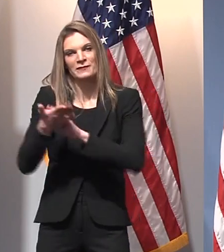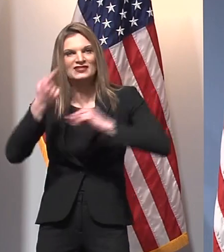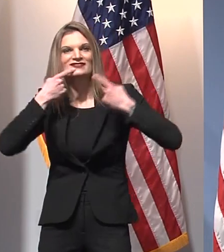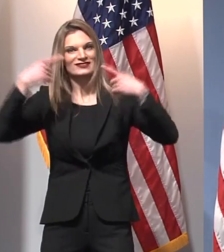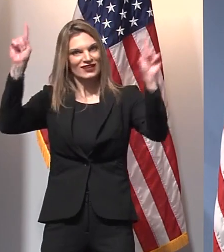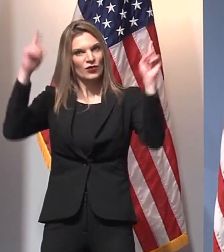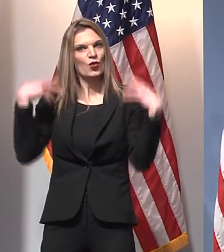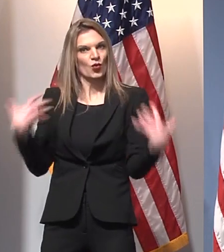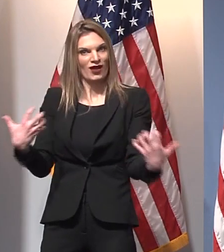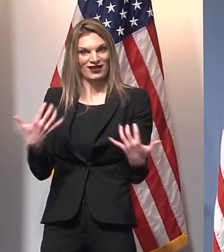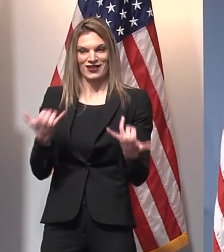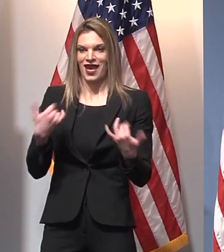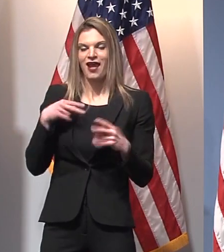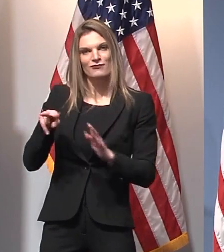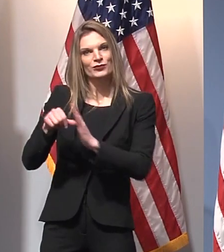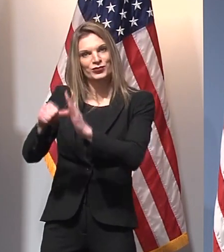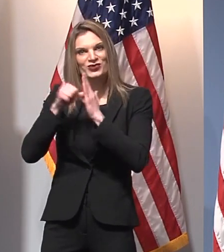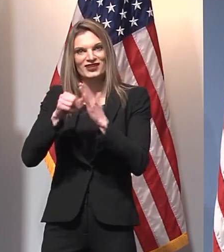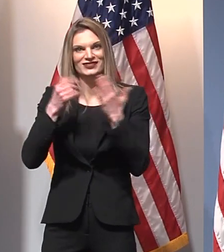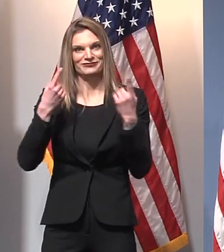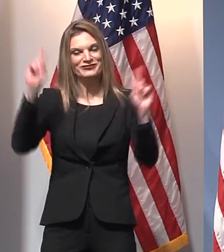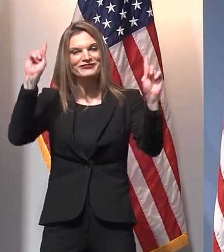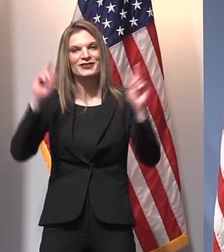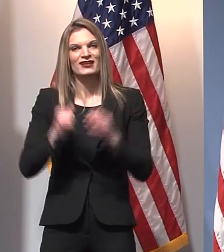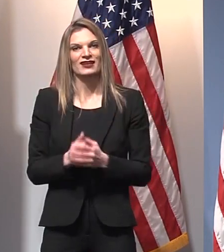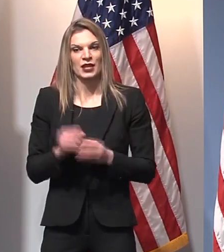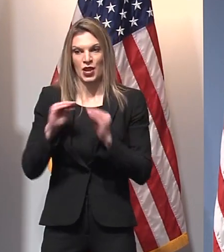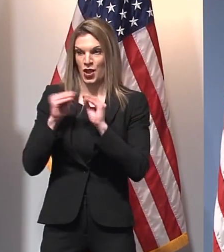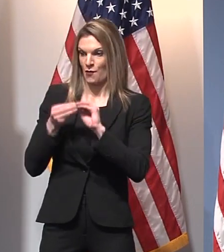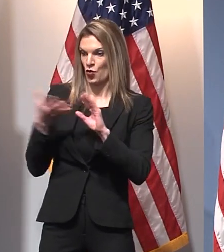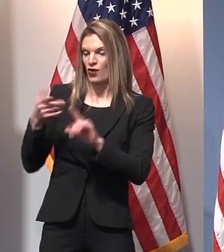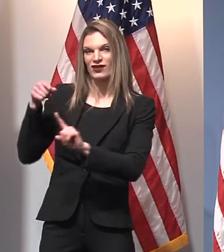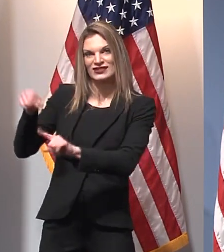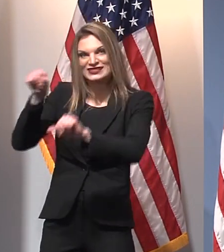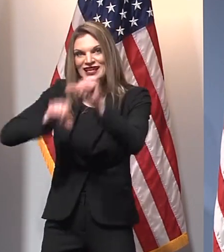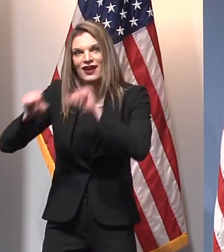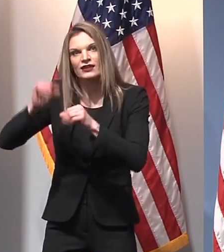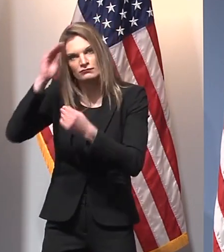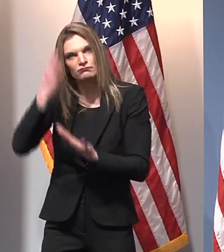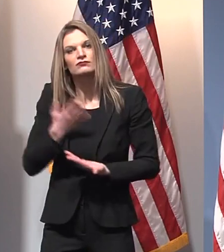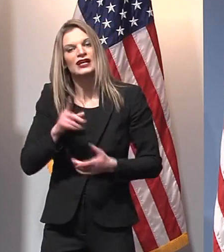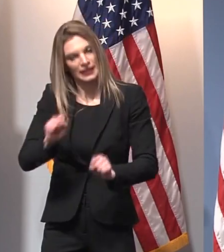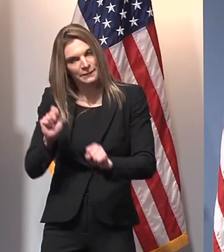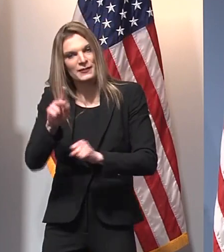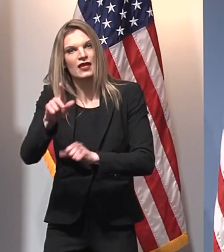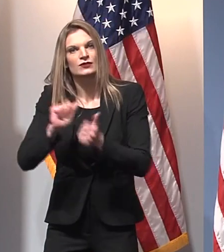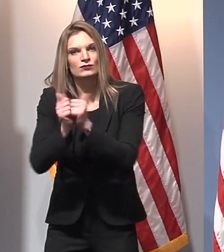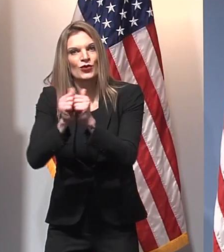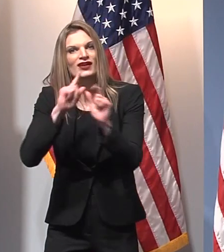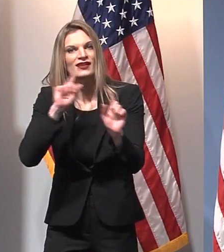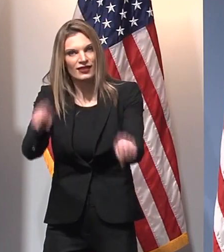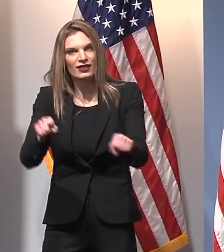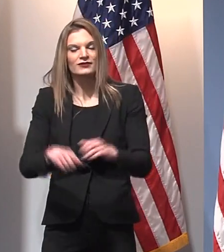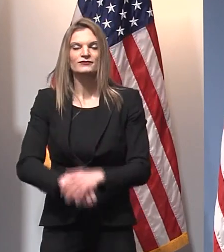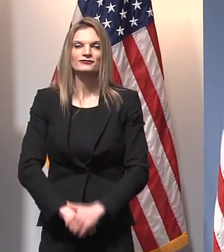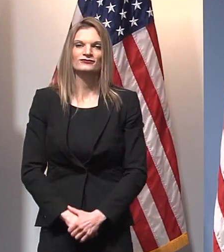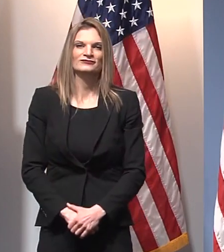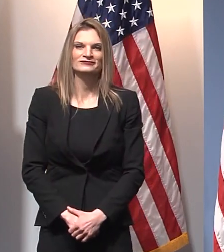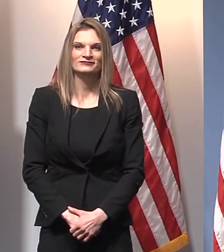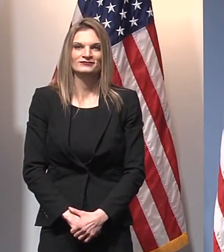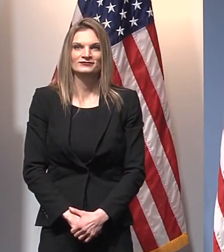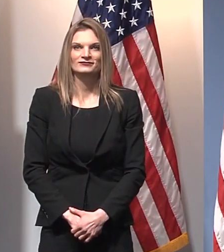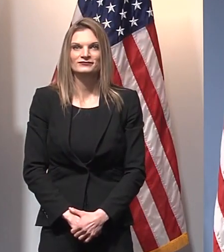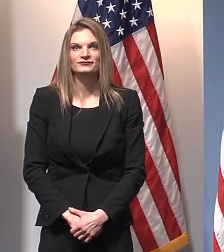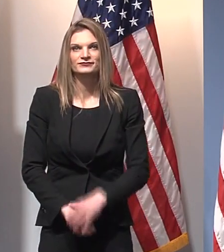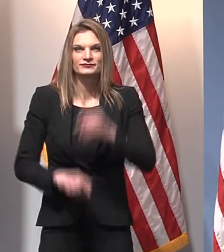really pleased that we're at this moment now and that the numbers tell us that this is a safe step to take. We'll turn it over to